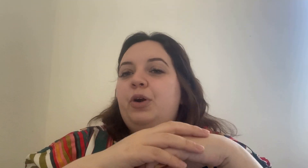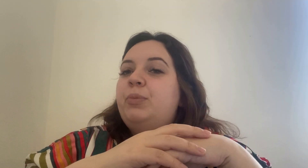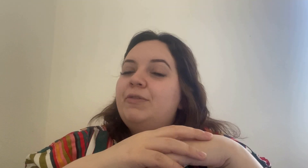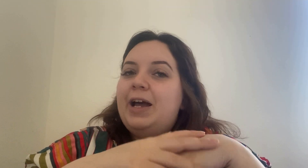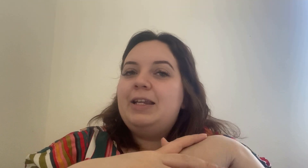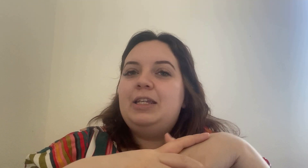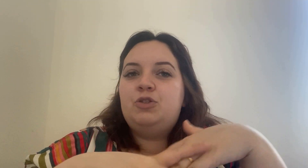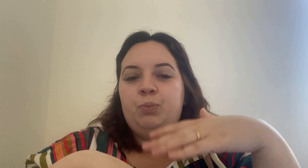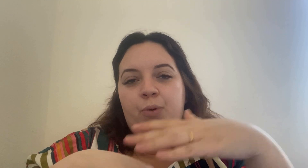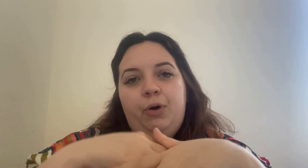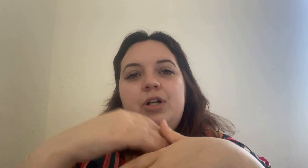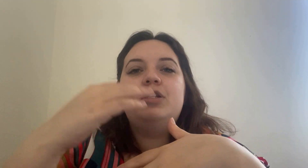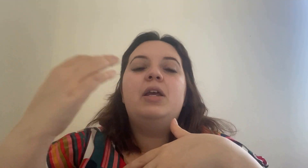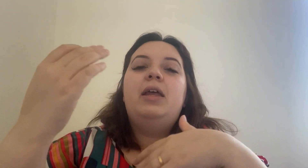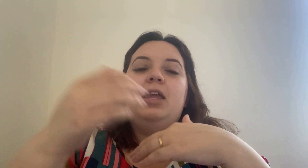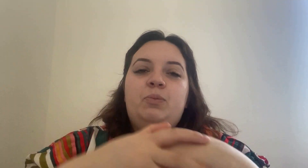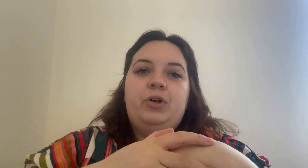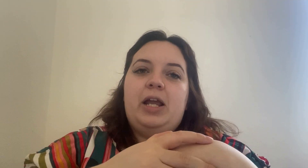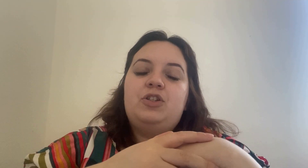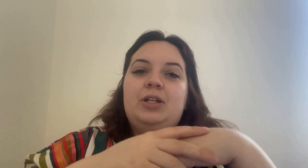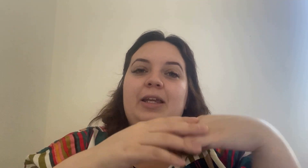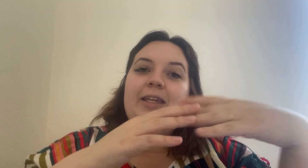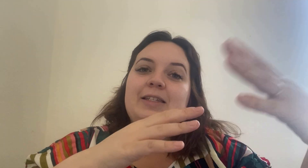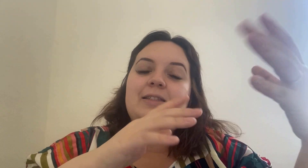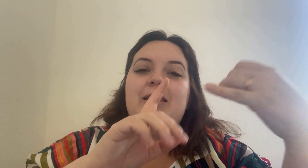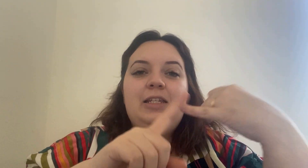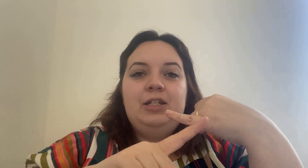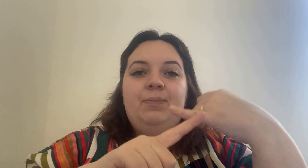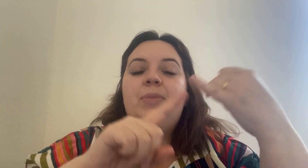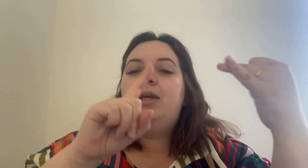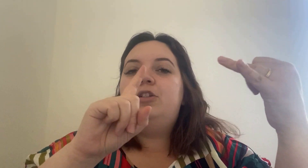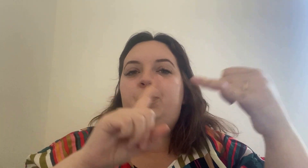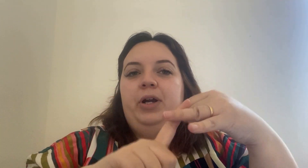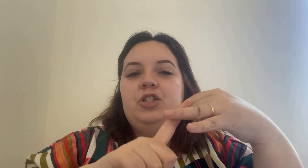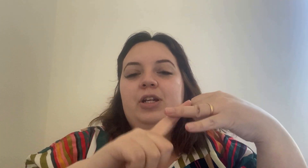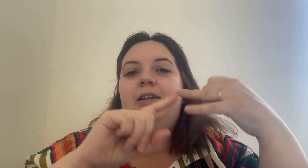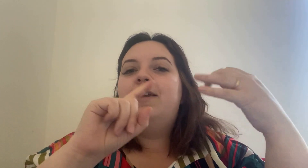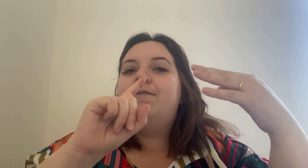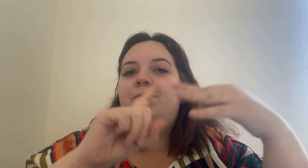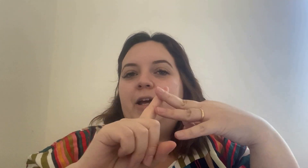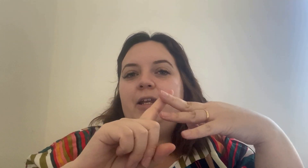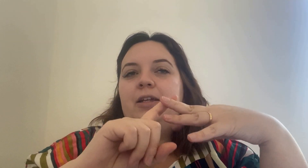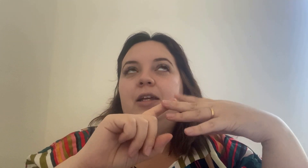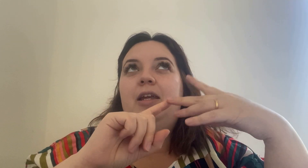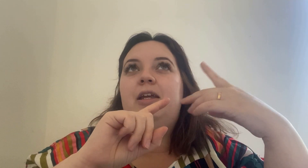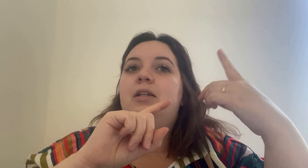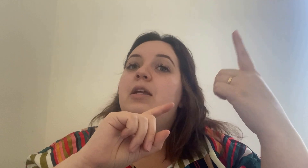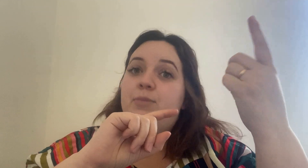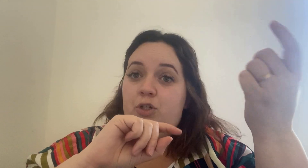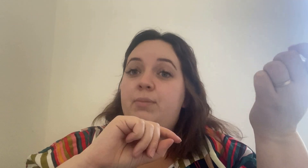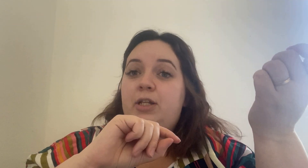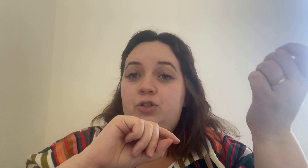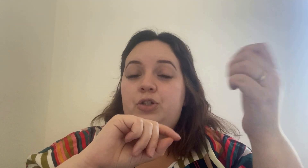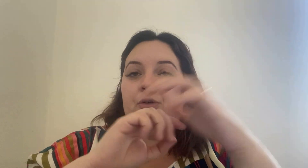providing support and protection against ed depression fatigue and insomnia too